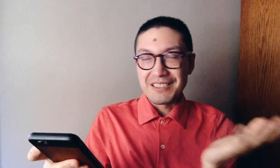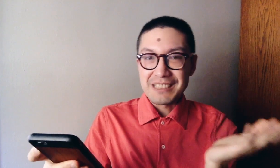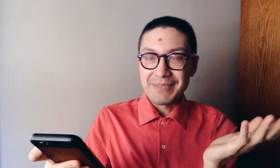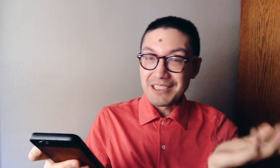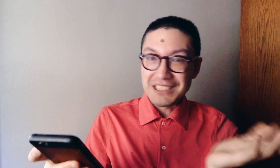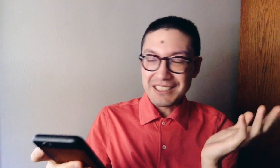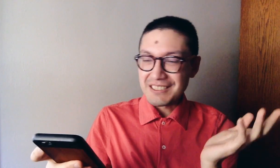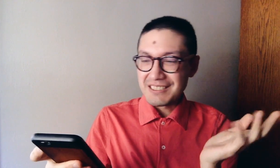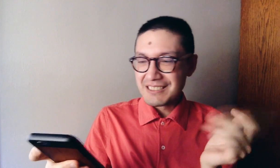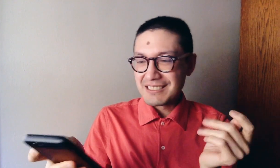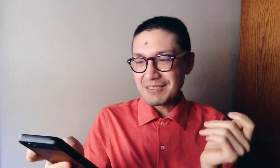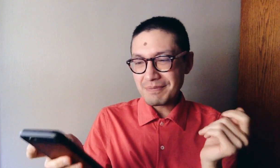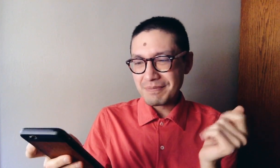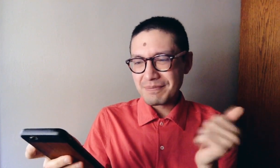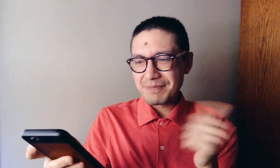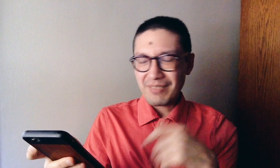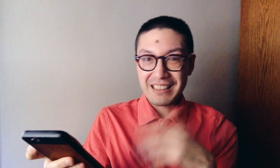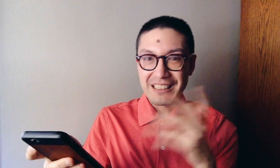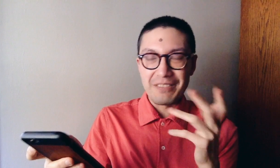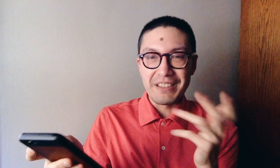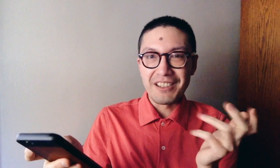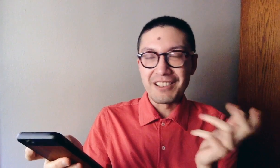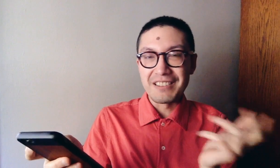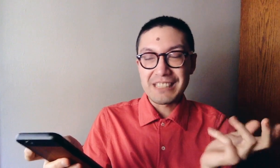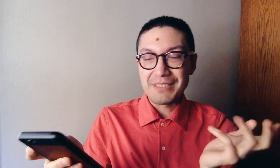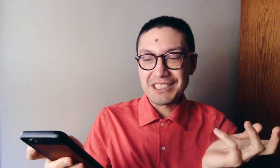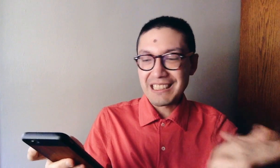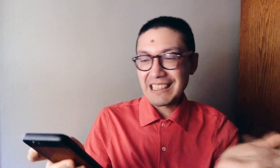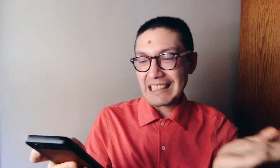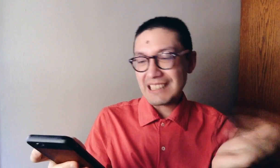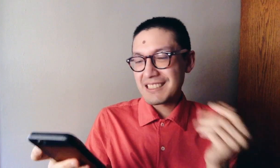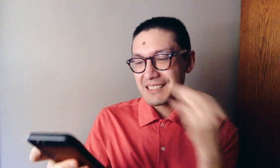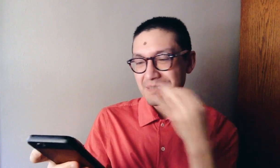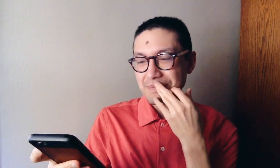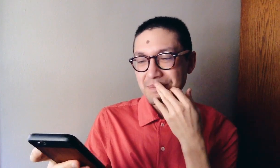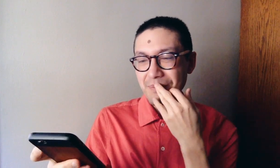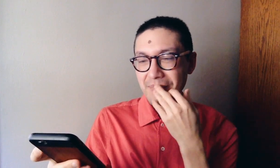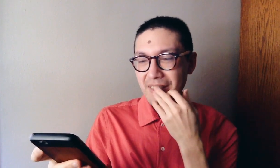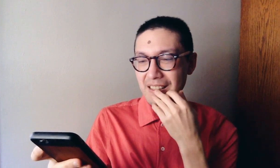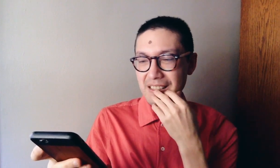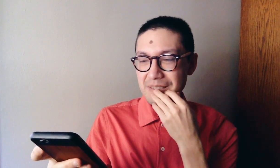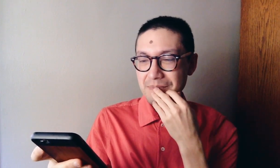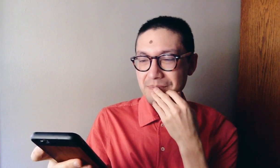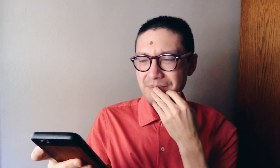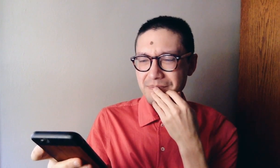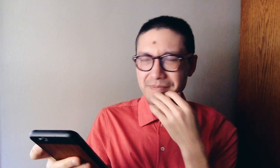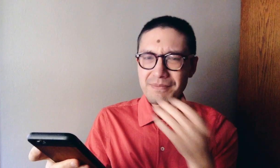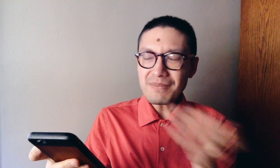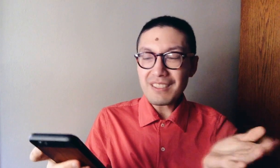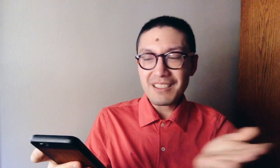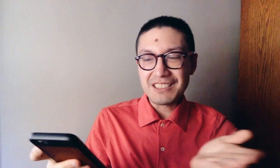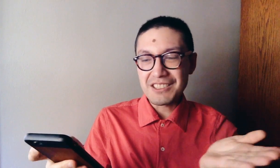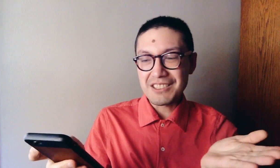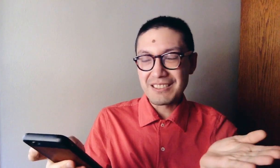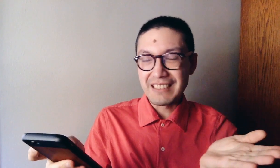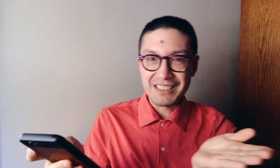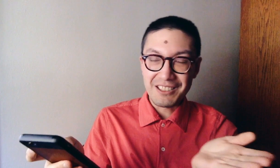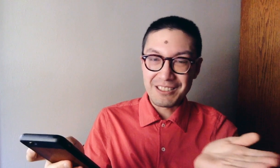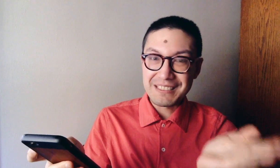do exposure, determine your own exposure index. Um, there's also like darkroom